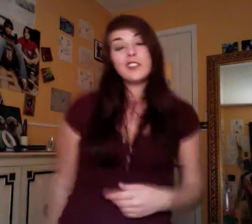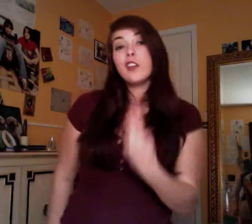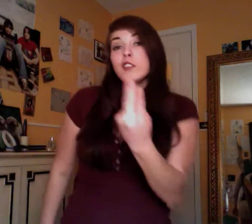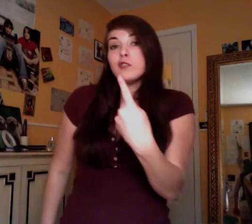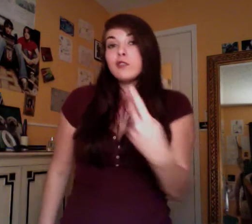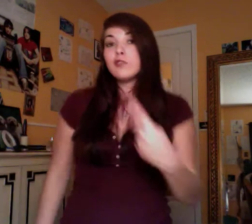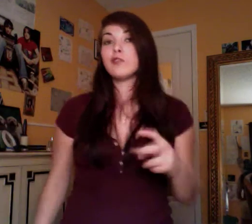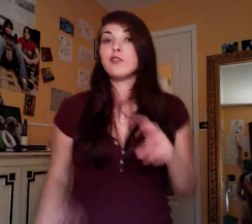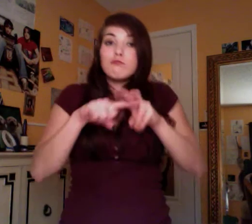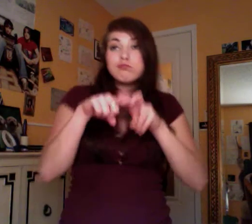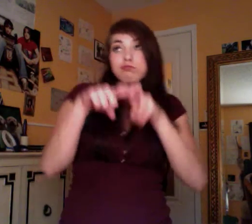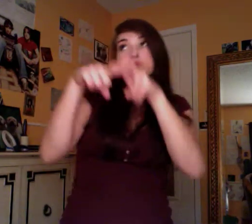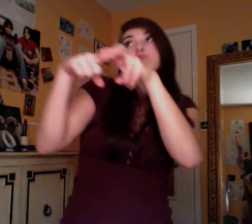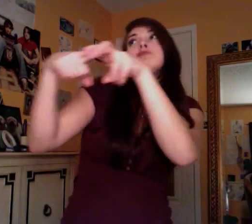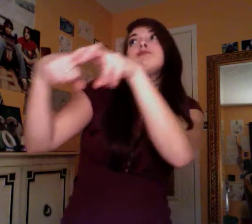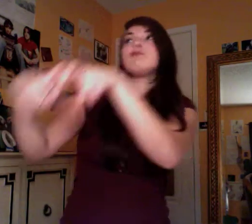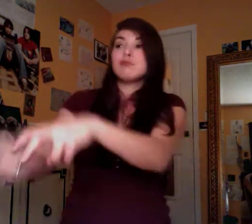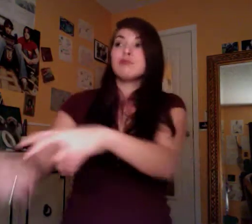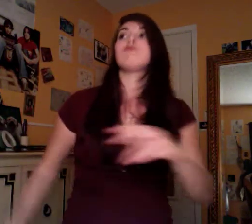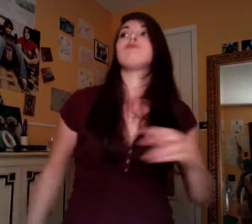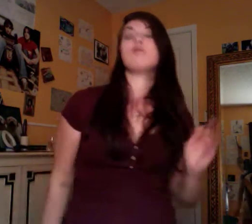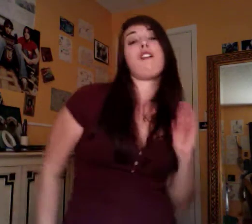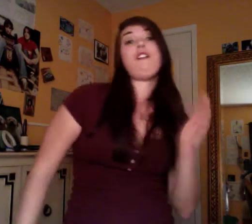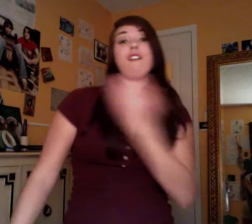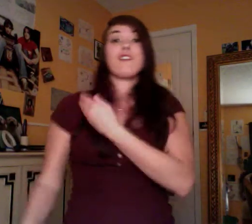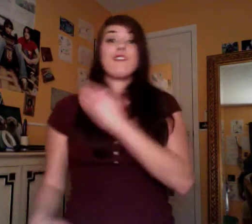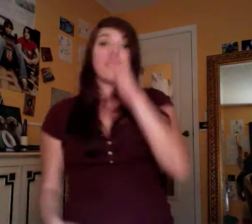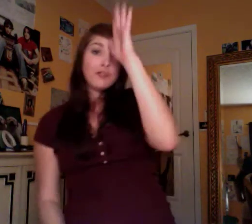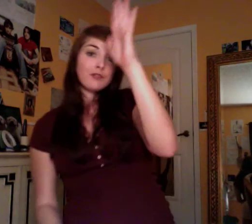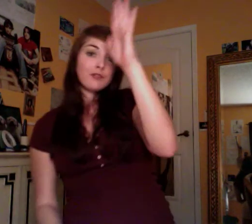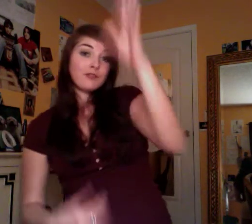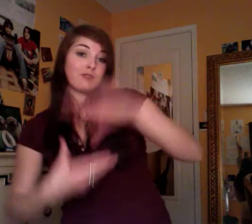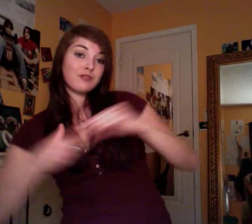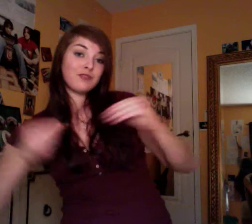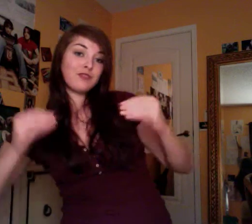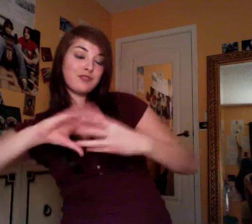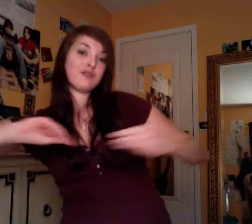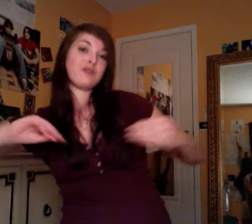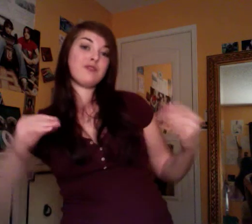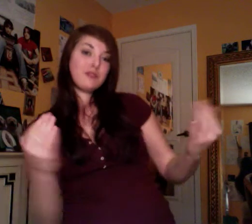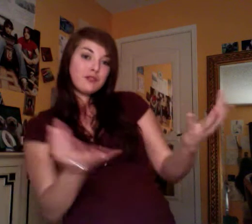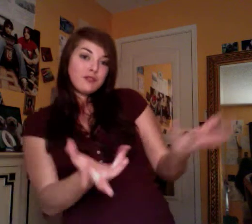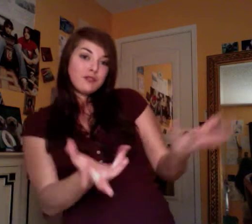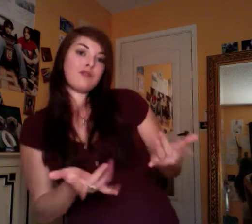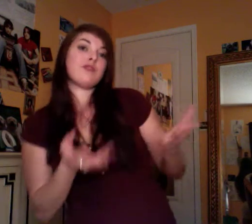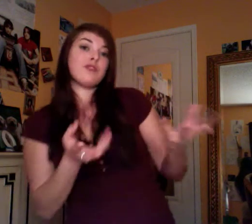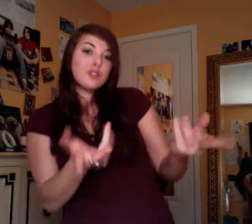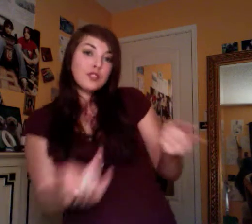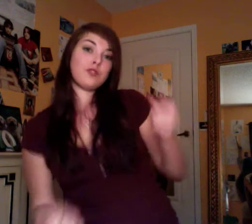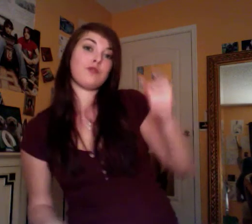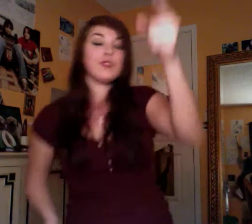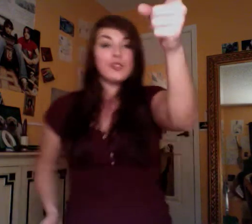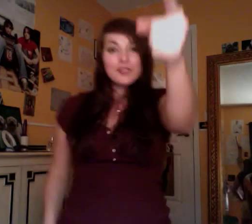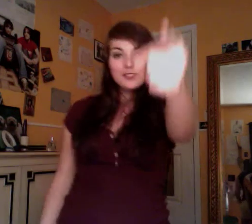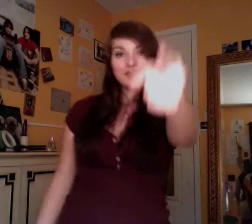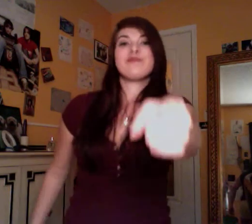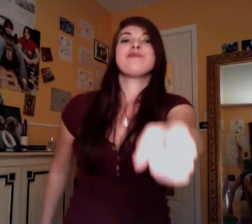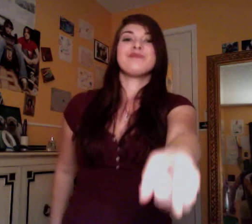let's ride away, our fairytale awaits. You are, you are,